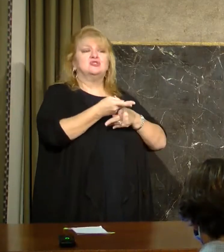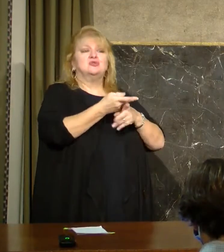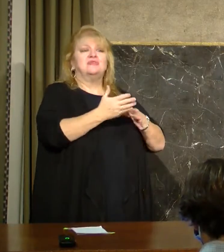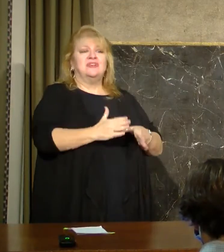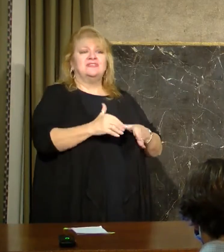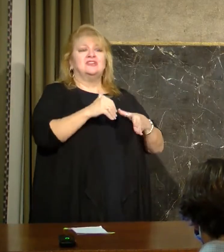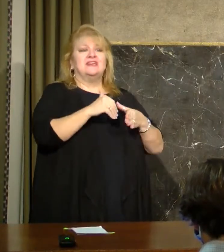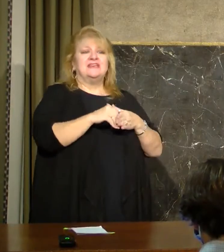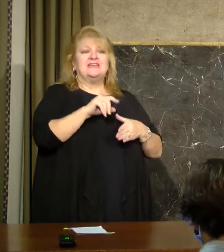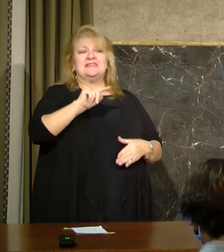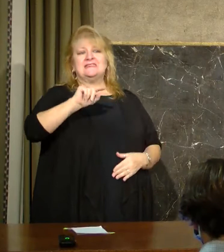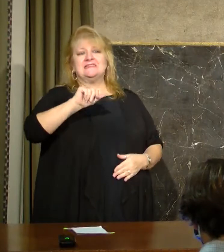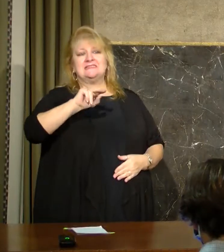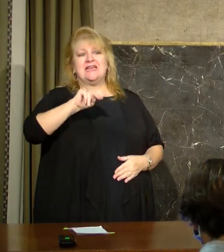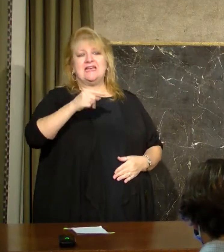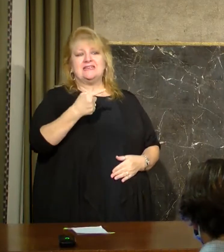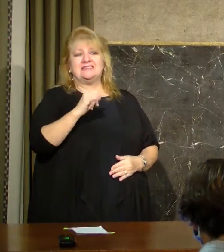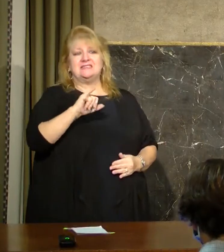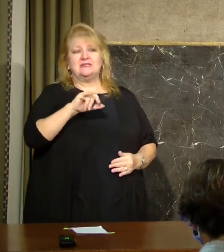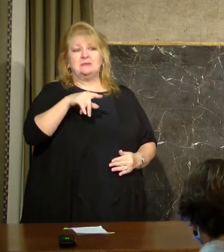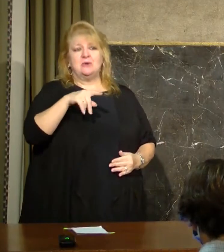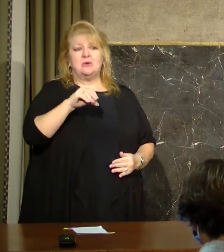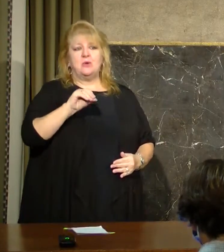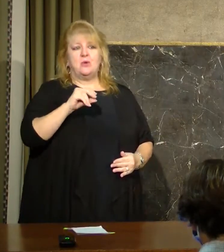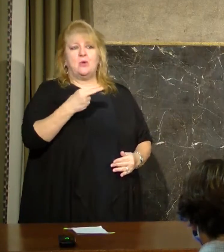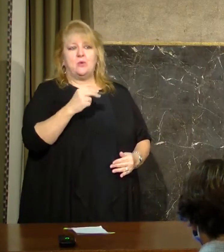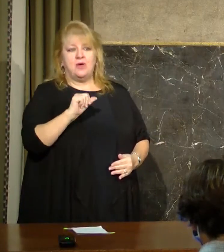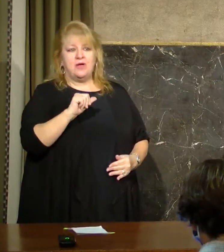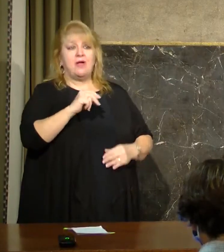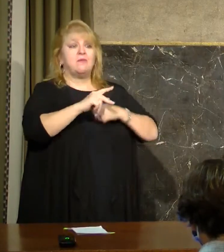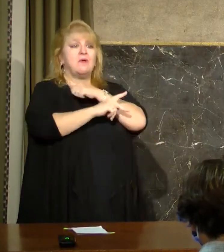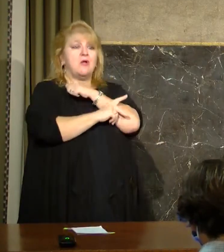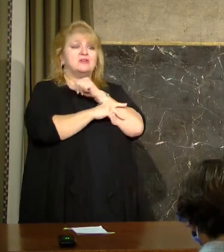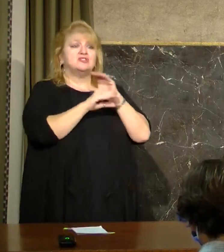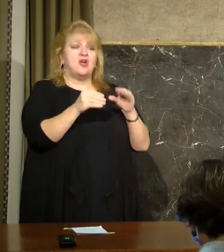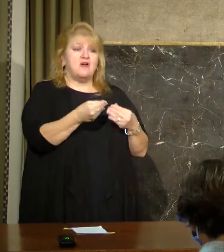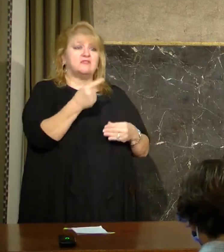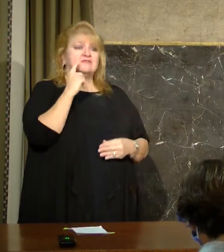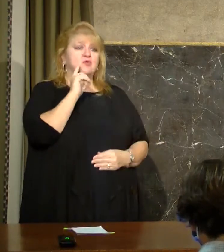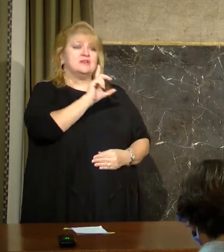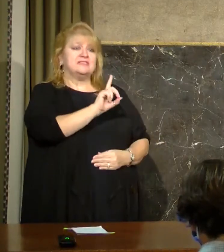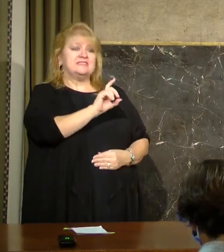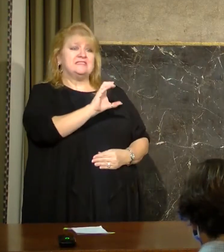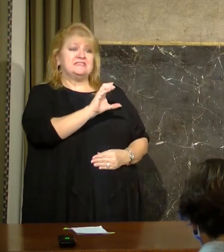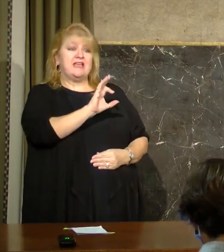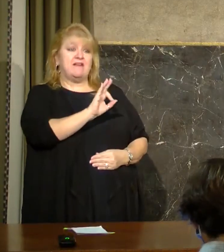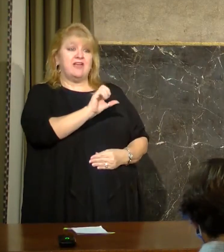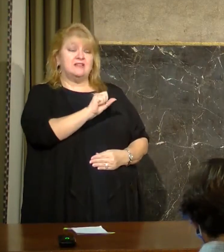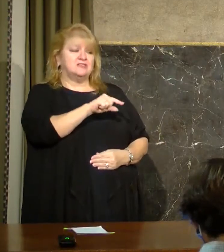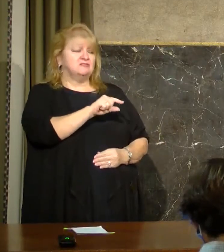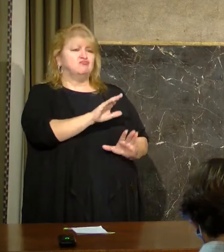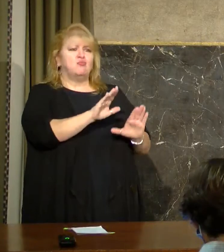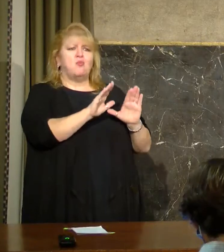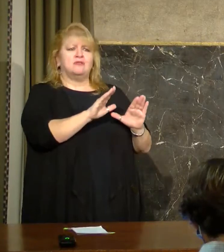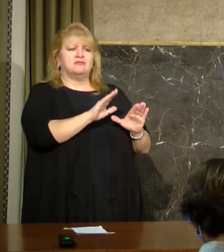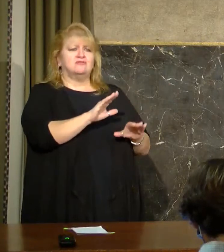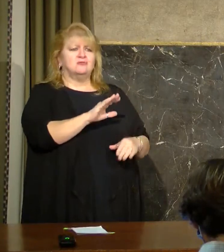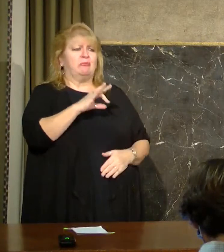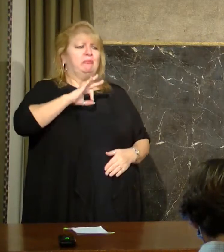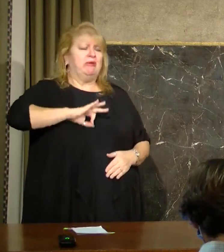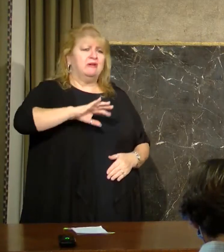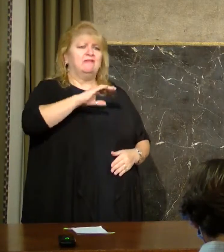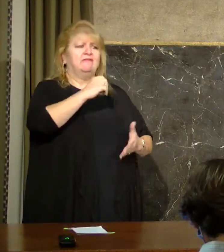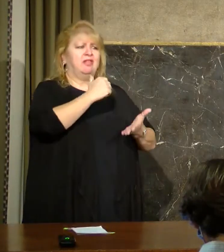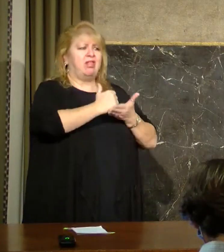in the Tashville Parish office of DCFS and she's been a tremendous asset to the state of Louisiana for a long